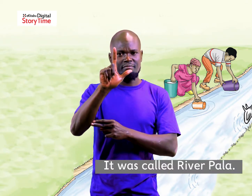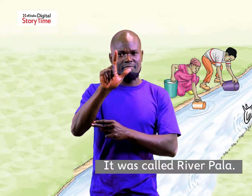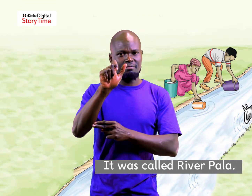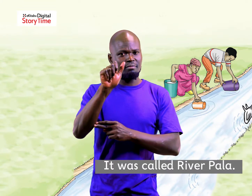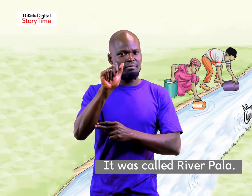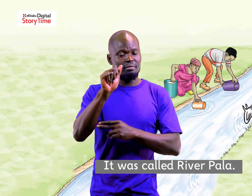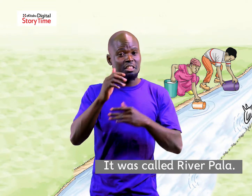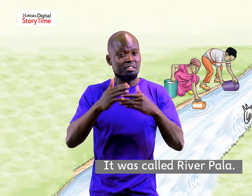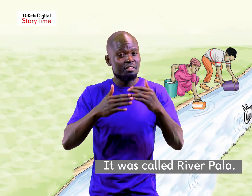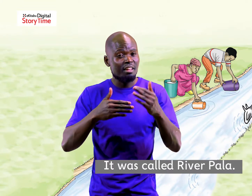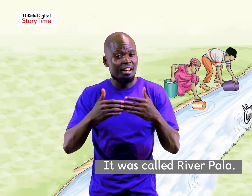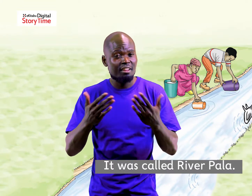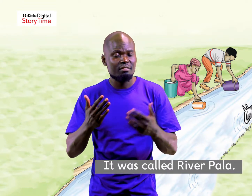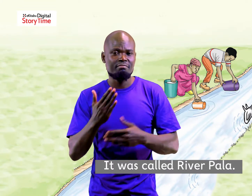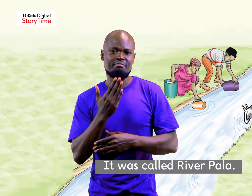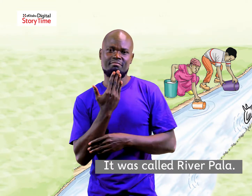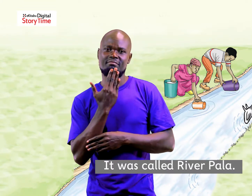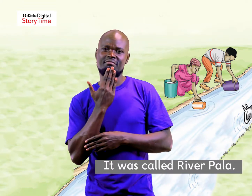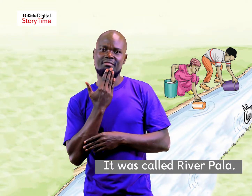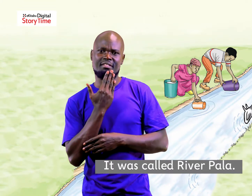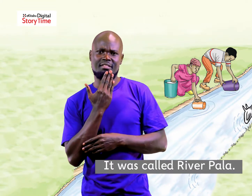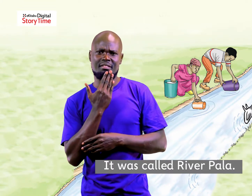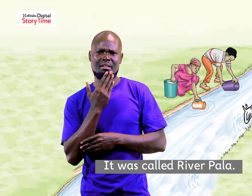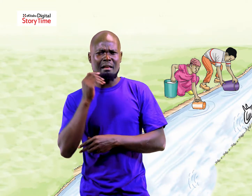it was called river pala